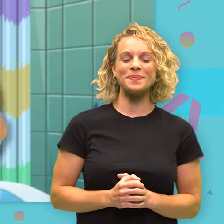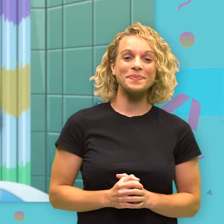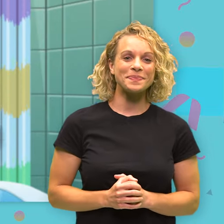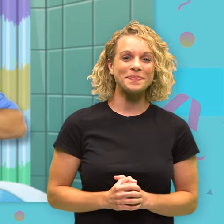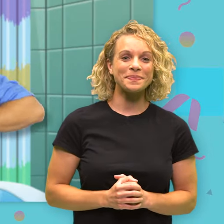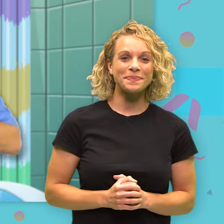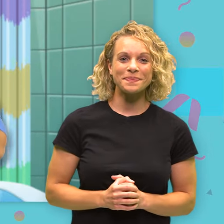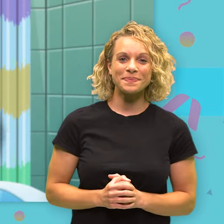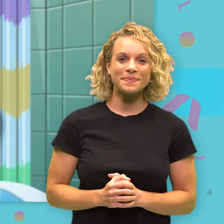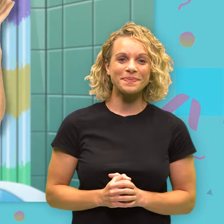-doo-doo-doo. Whoa!